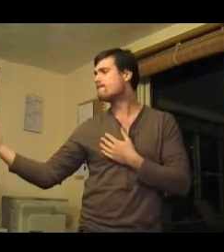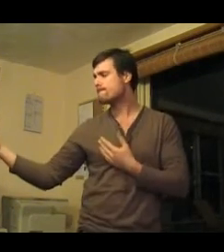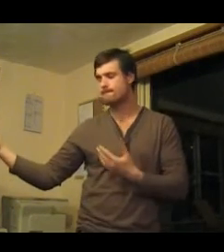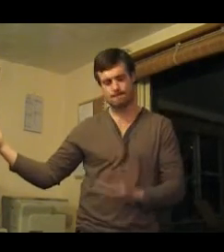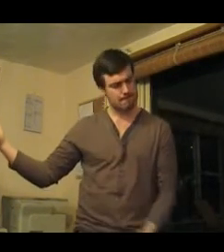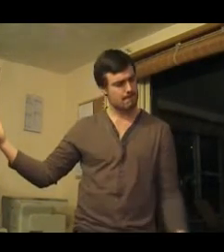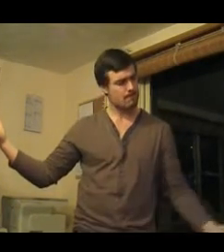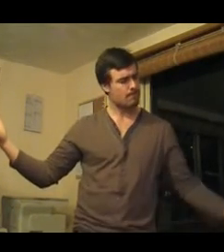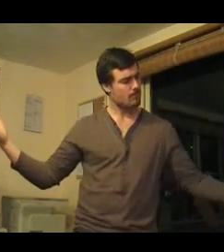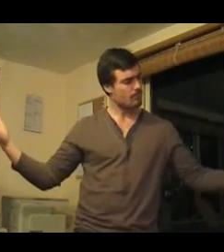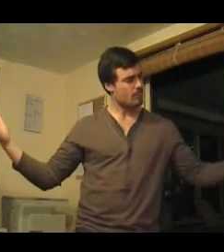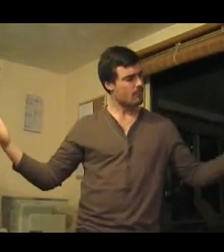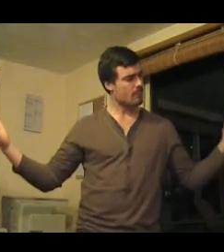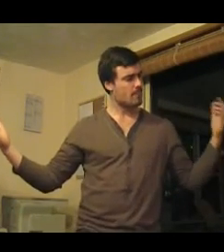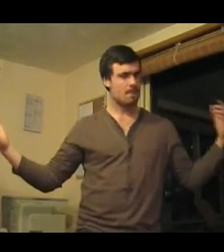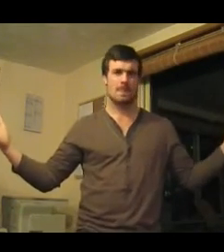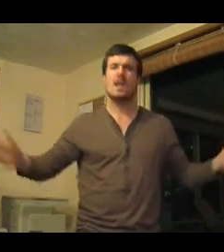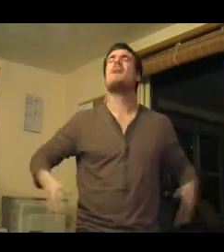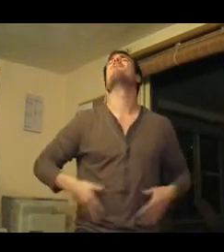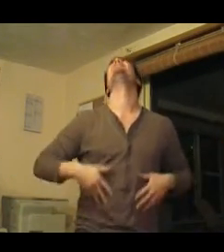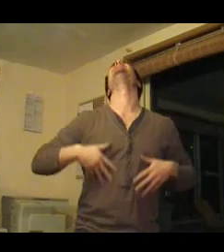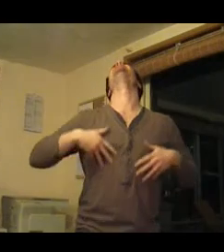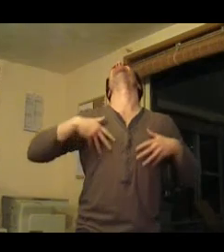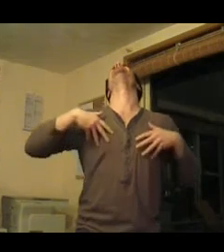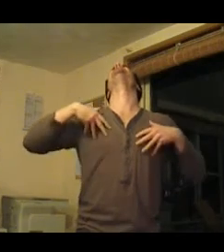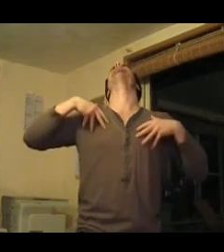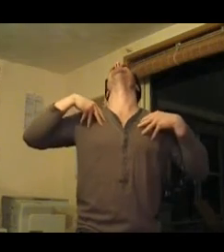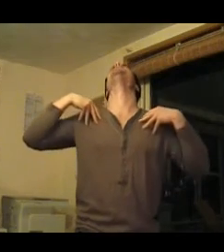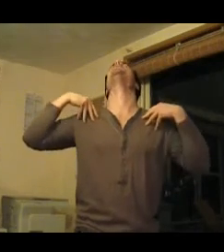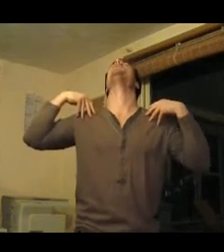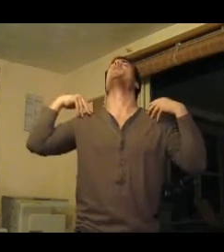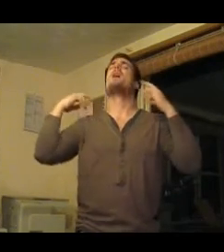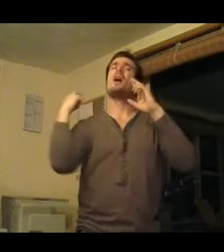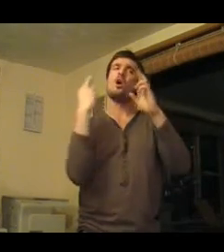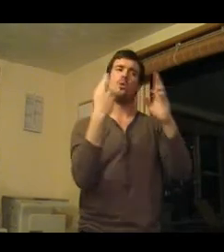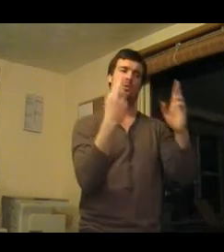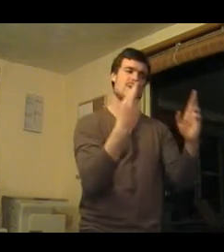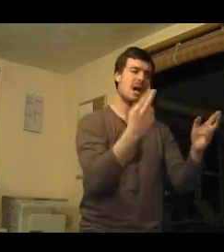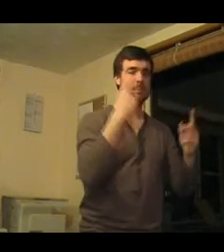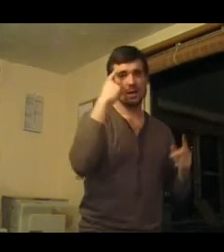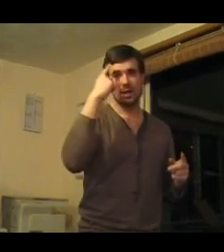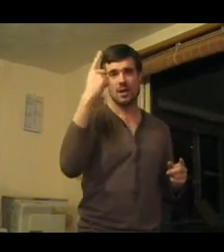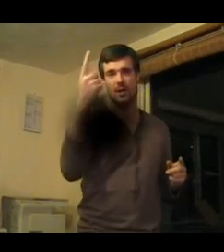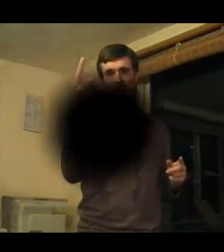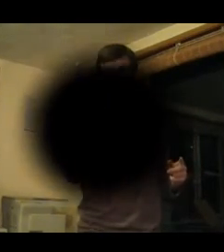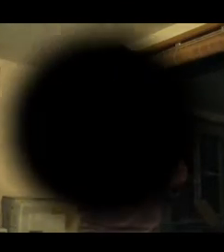Feel You I Feel You You Comprehend